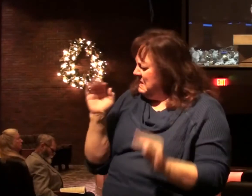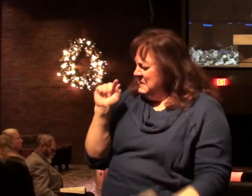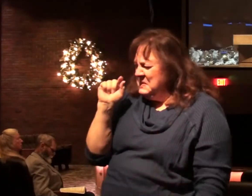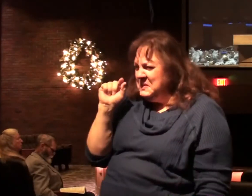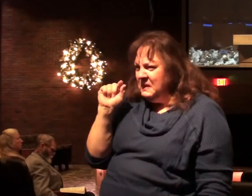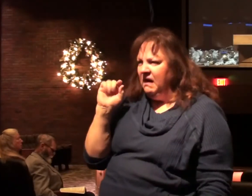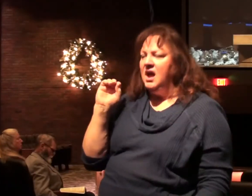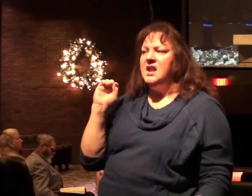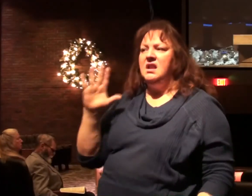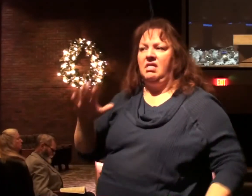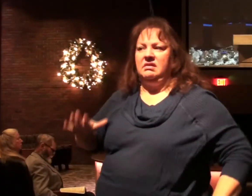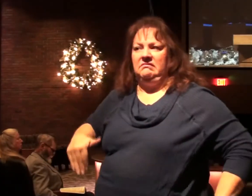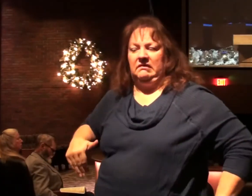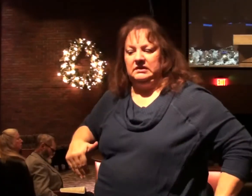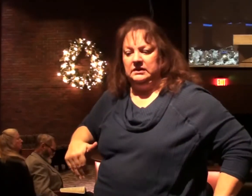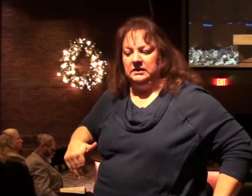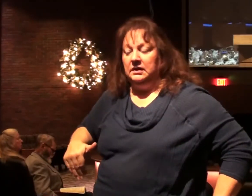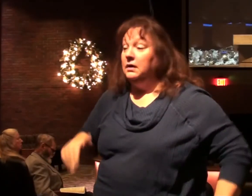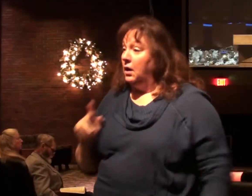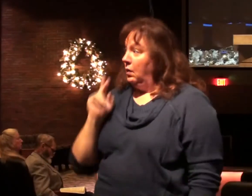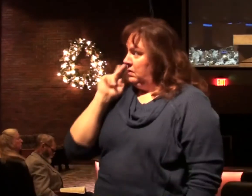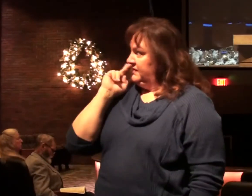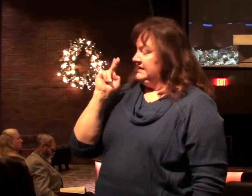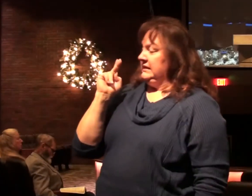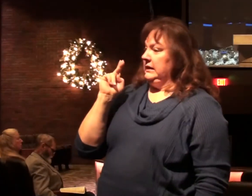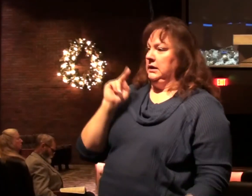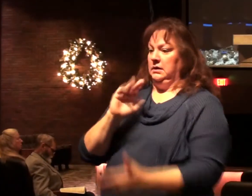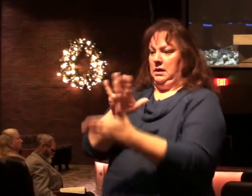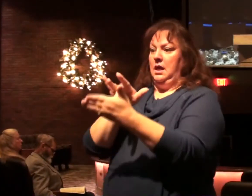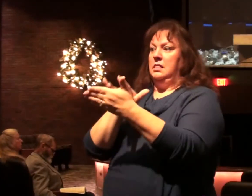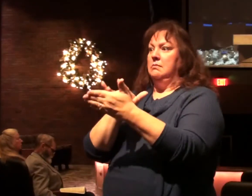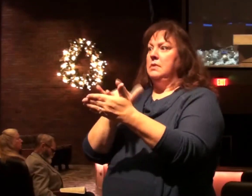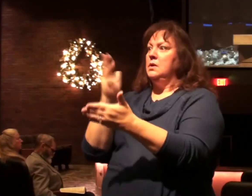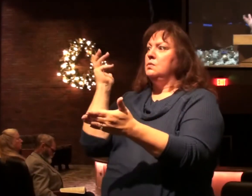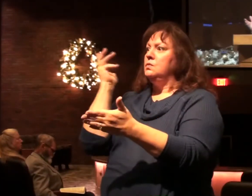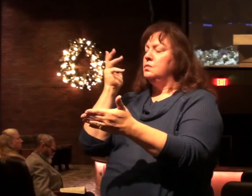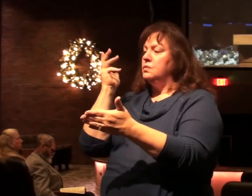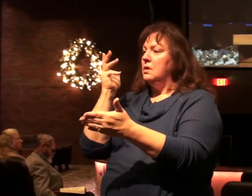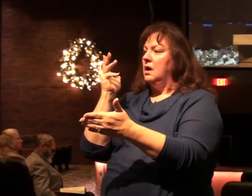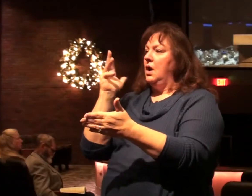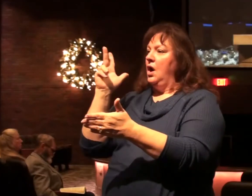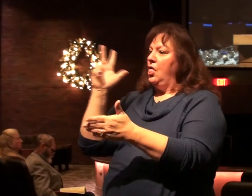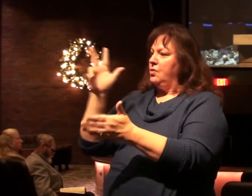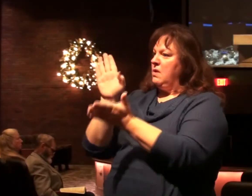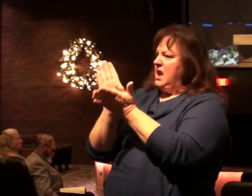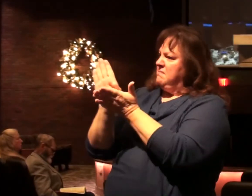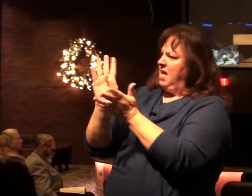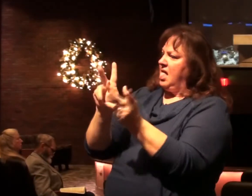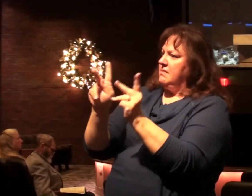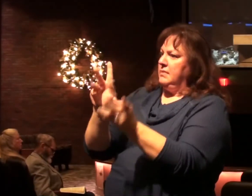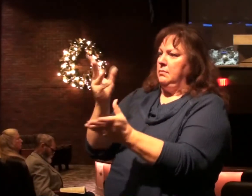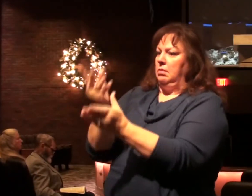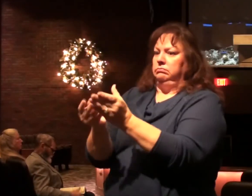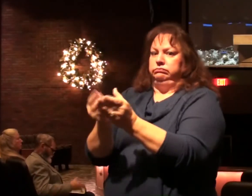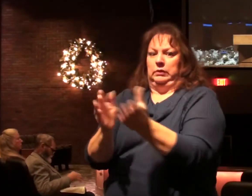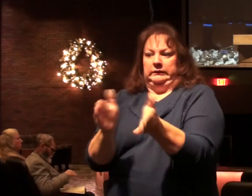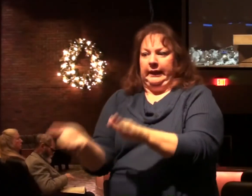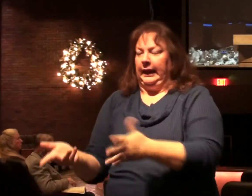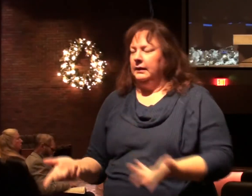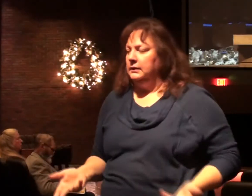little way with this. We've already seen when we get to the middle remember over three billion people died